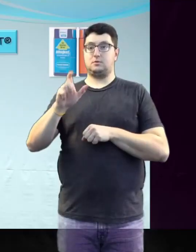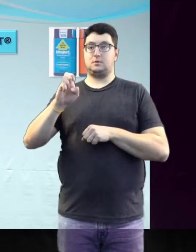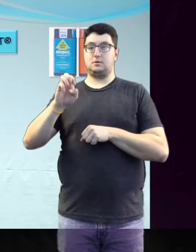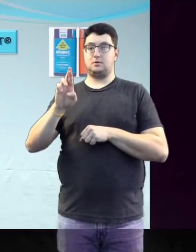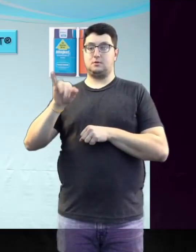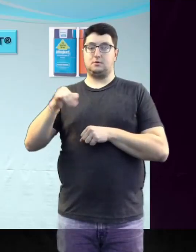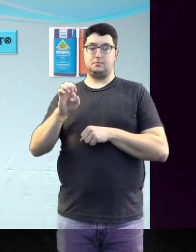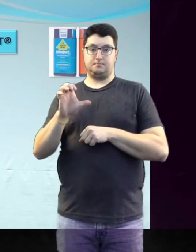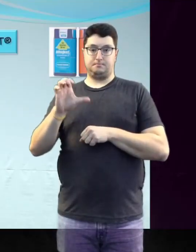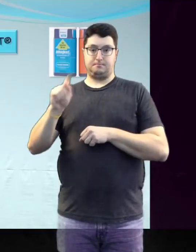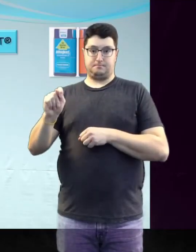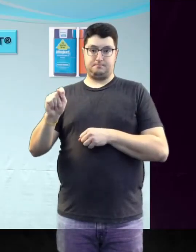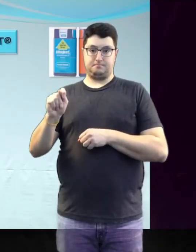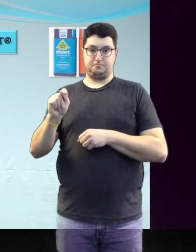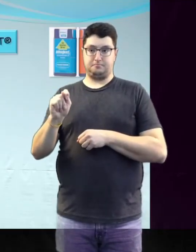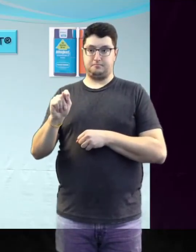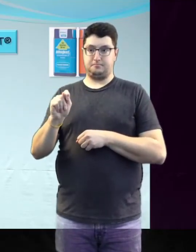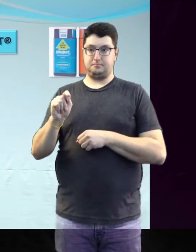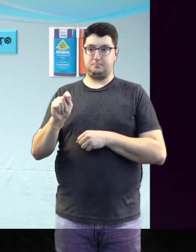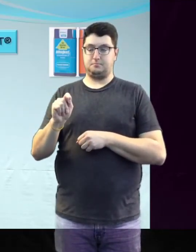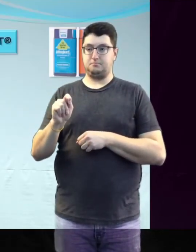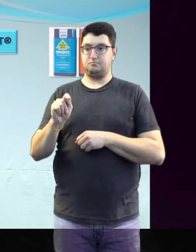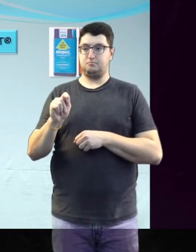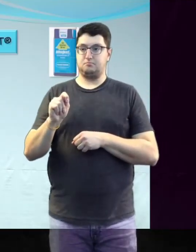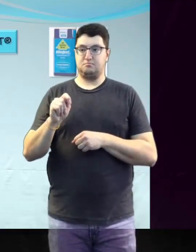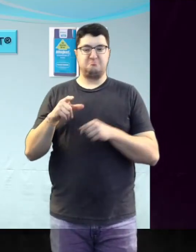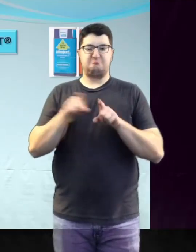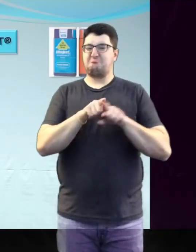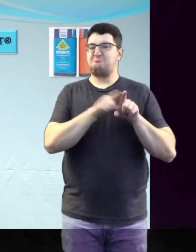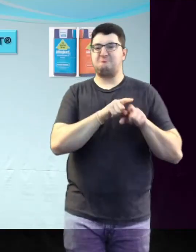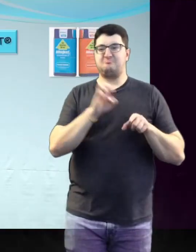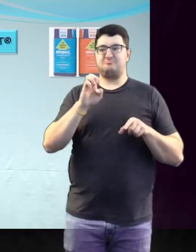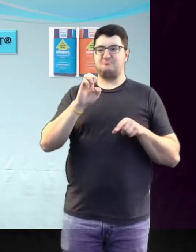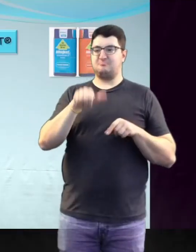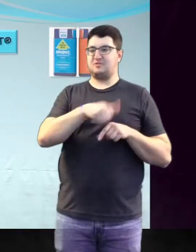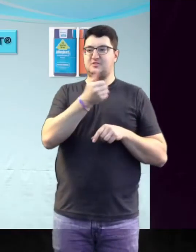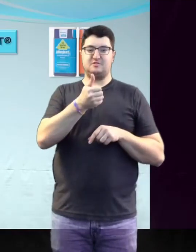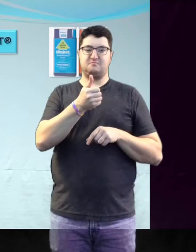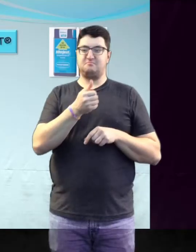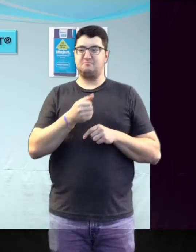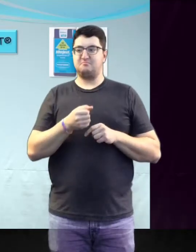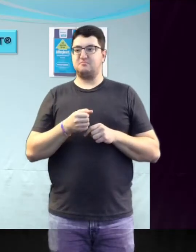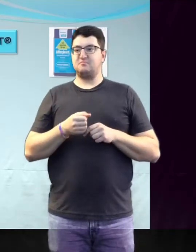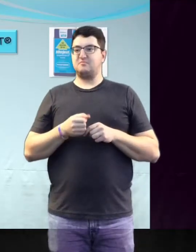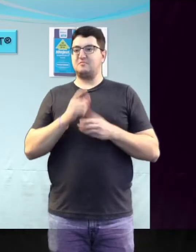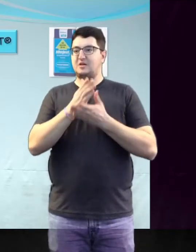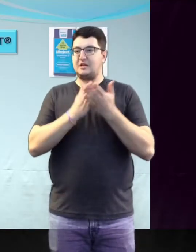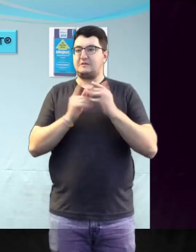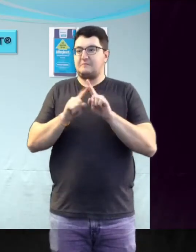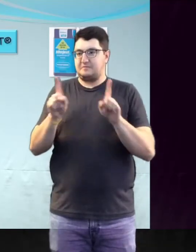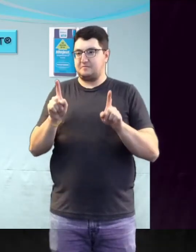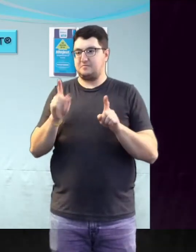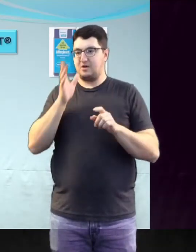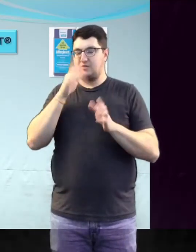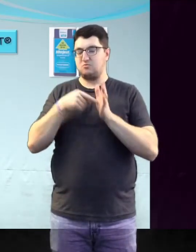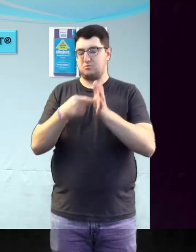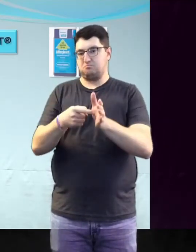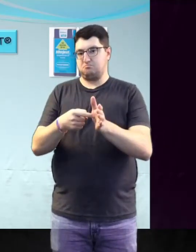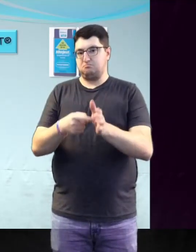The steps in using an allerject or AvaQ are similar to the EpiPen with a few minor differences which will be